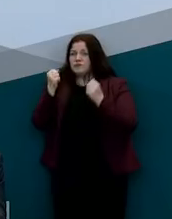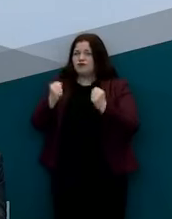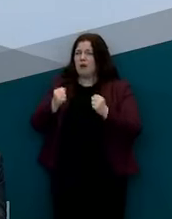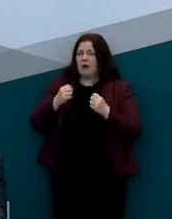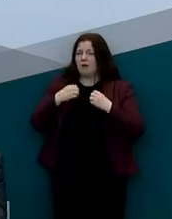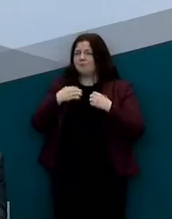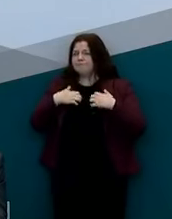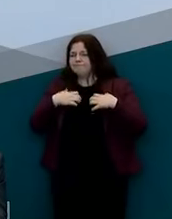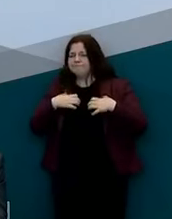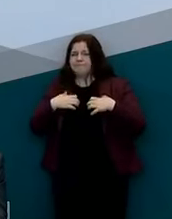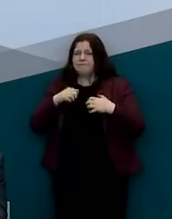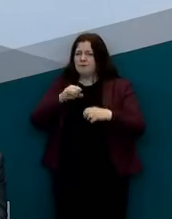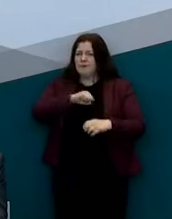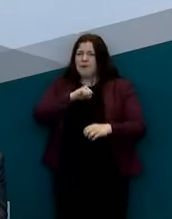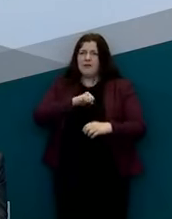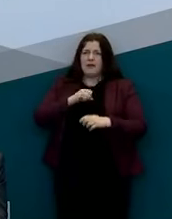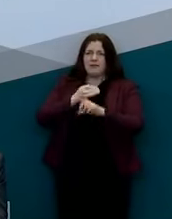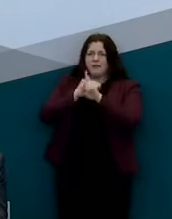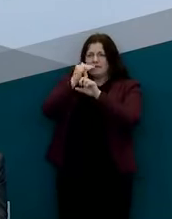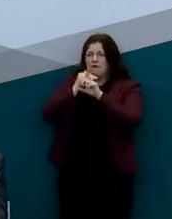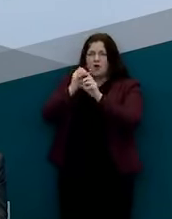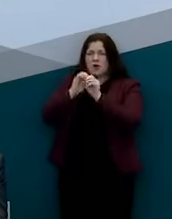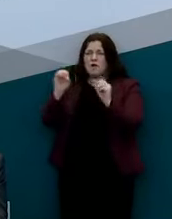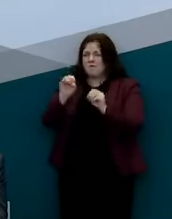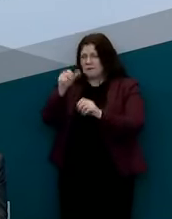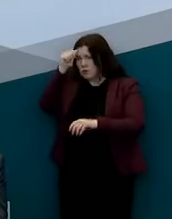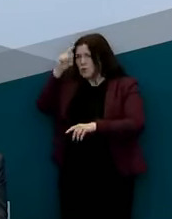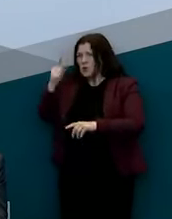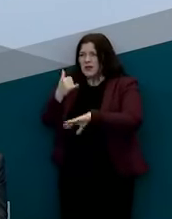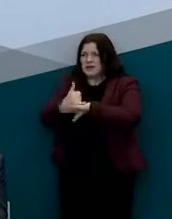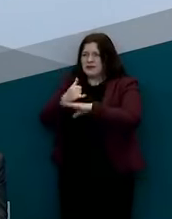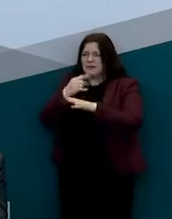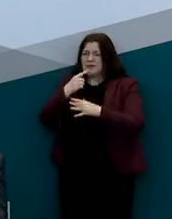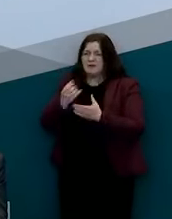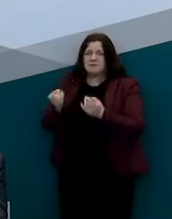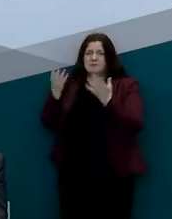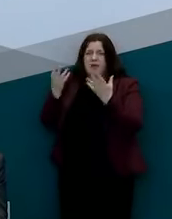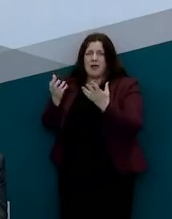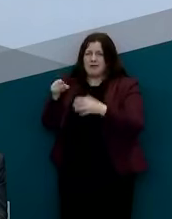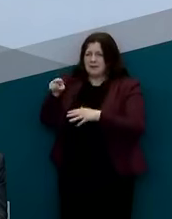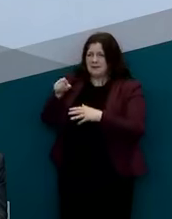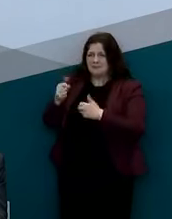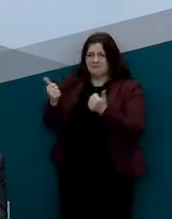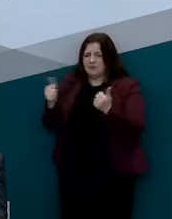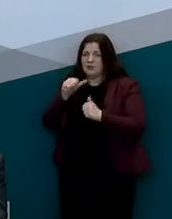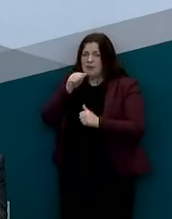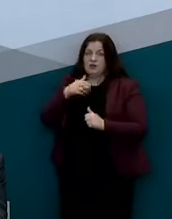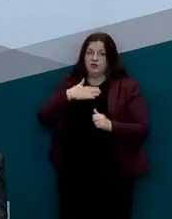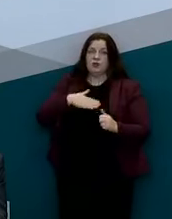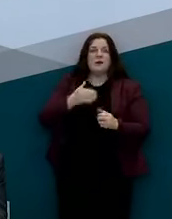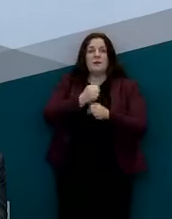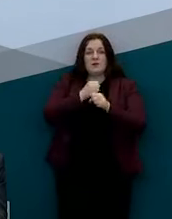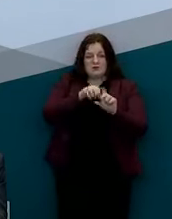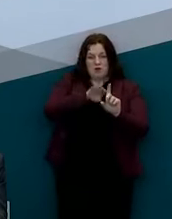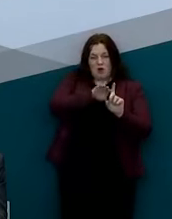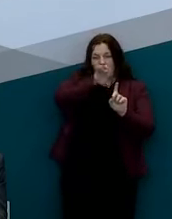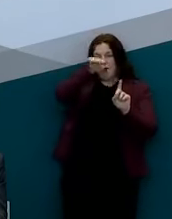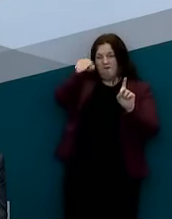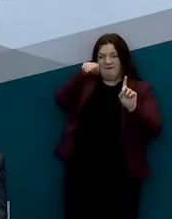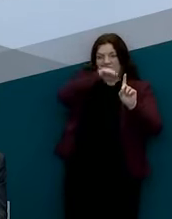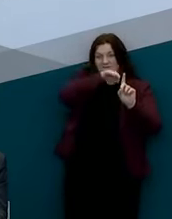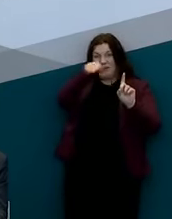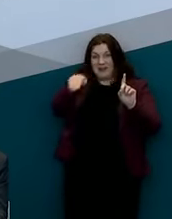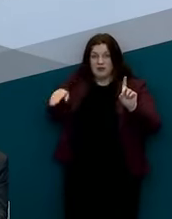so what that demonstrates is this is not a question of flattening the curve this is not a question simple question of flattening the curve it's not